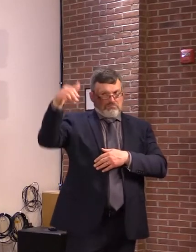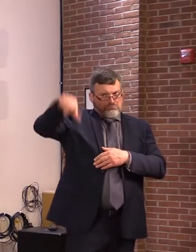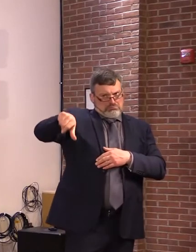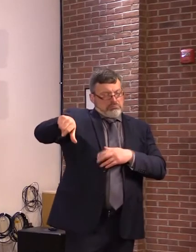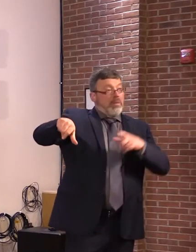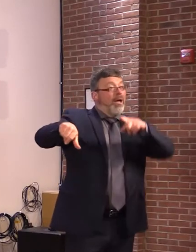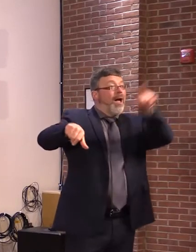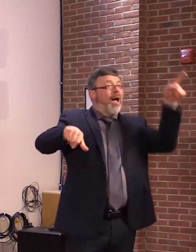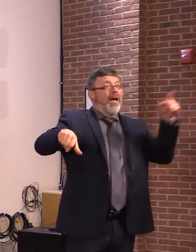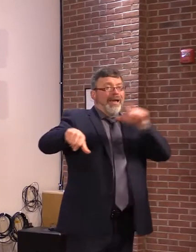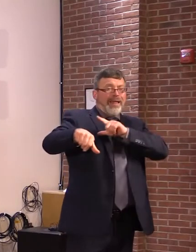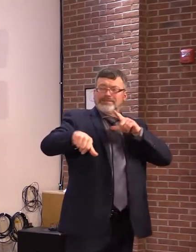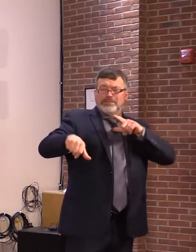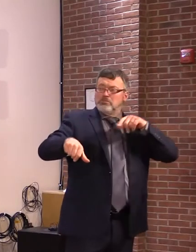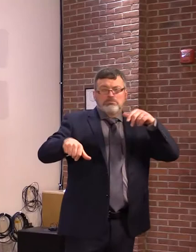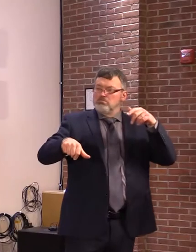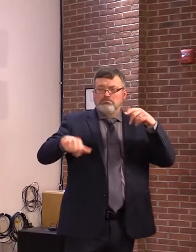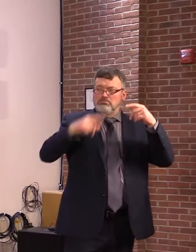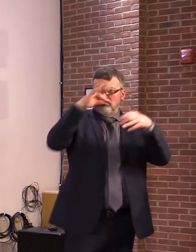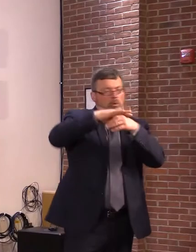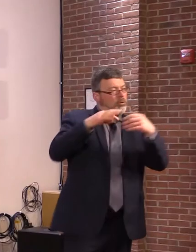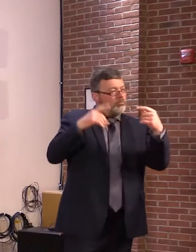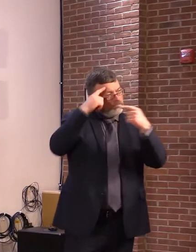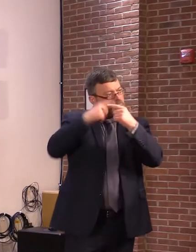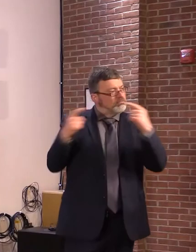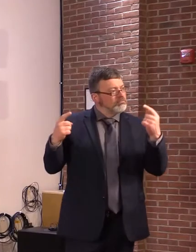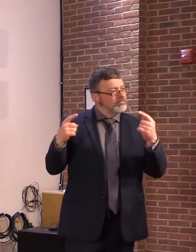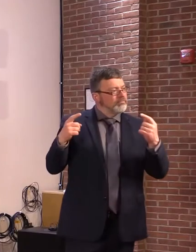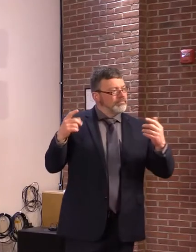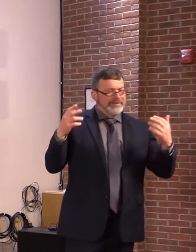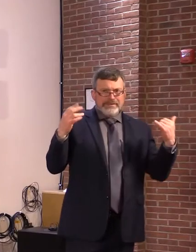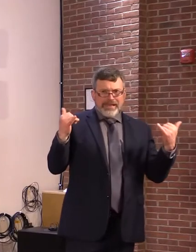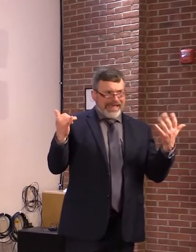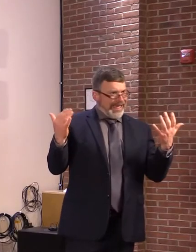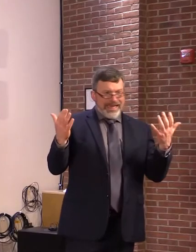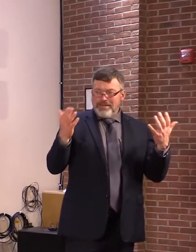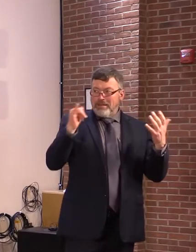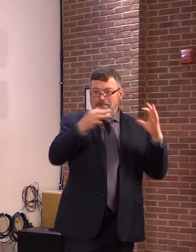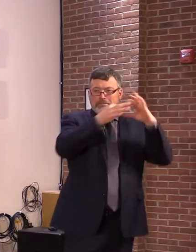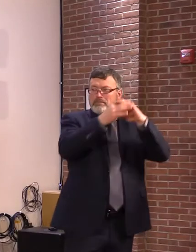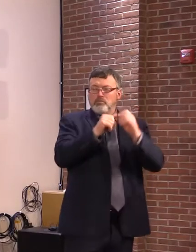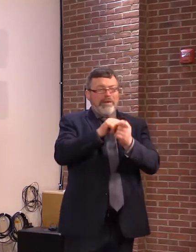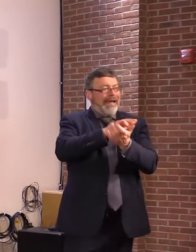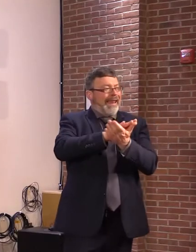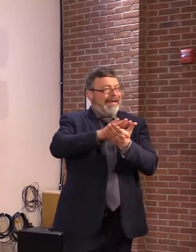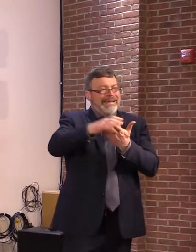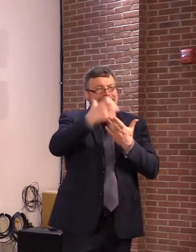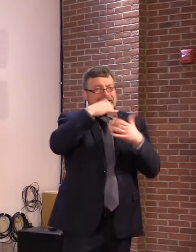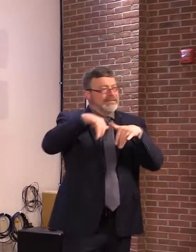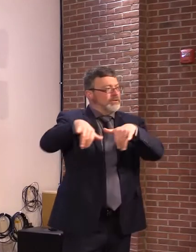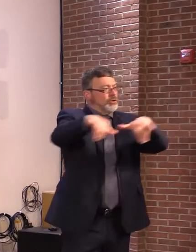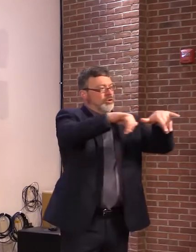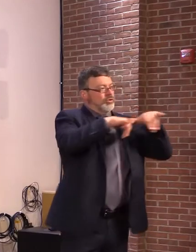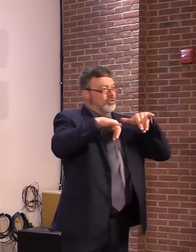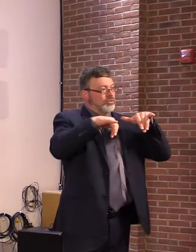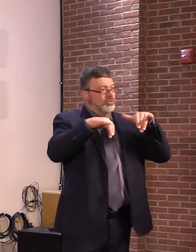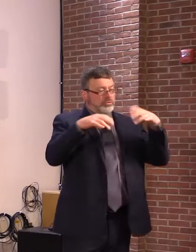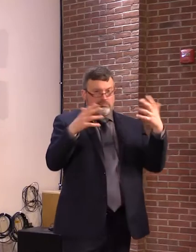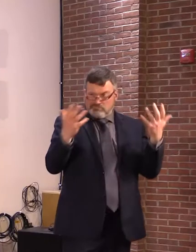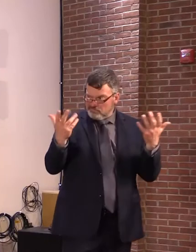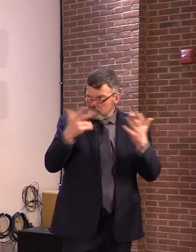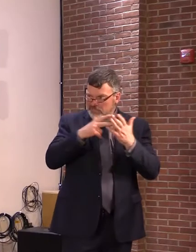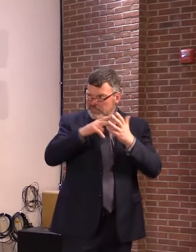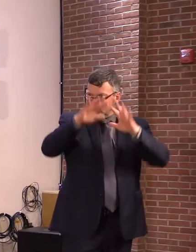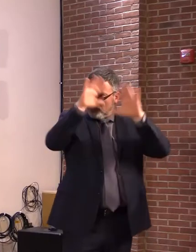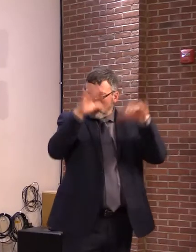that, and what is the plan moving forward in addressing our mandate under the Global Urban Solutions Act? Well, that's breaking news for